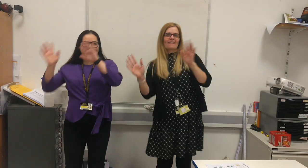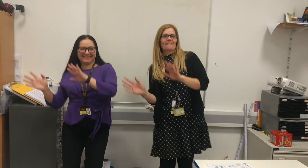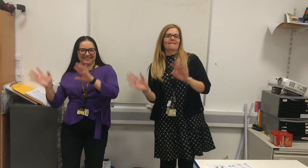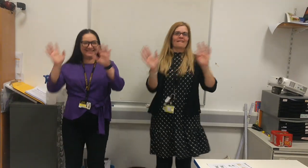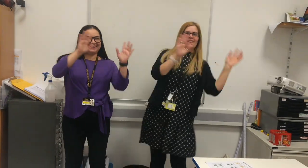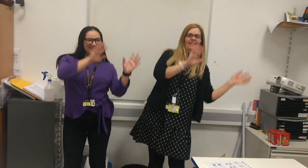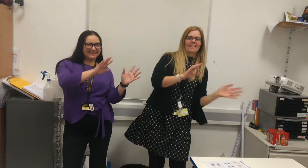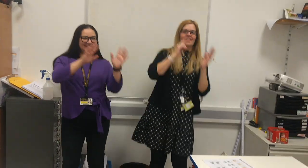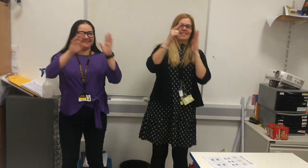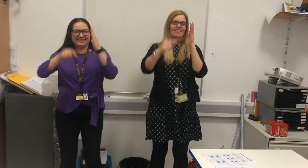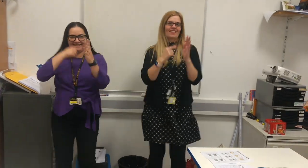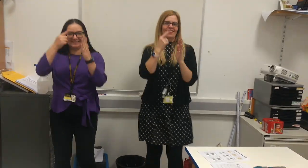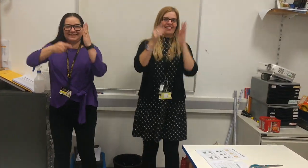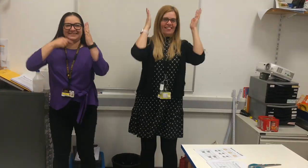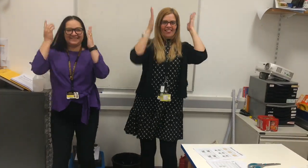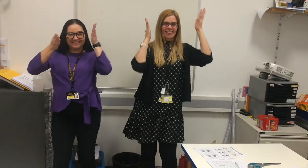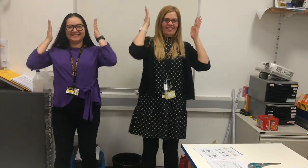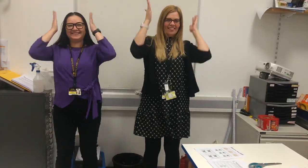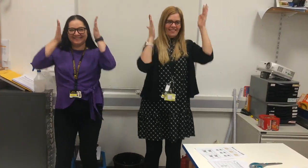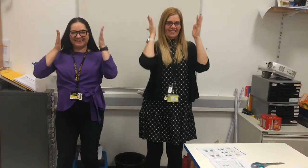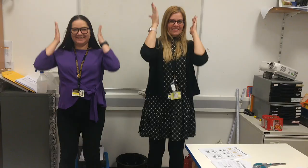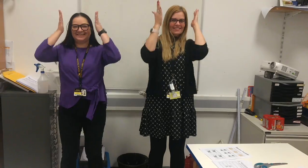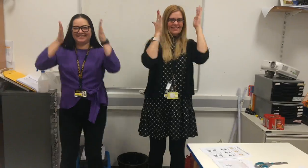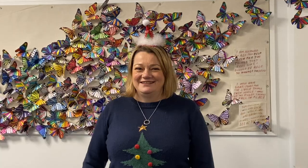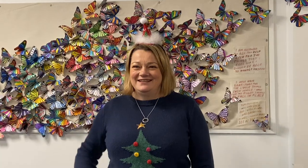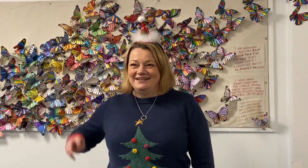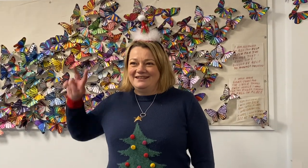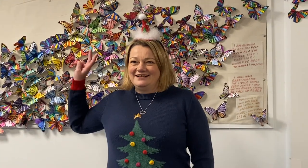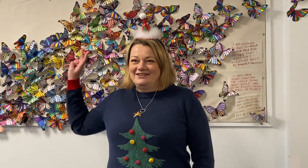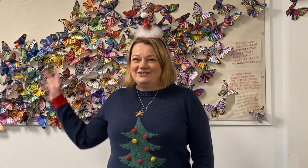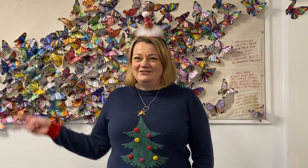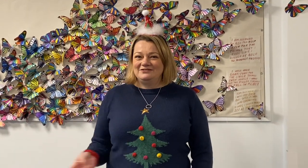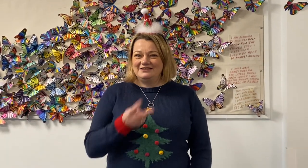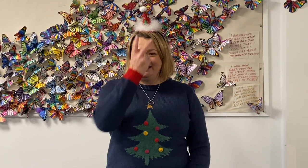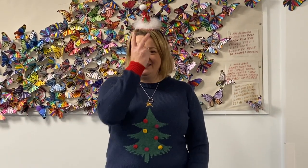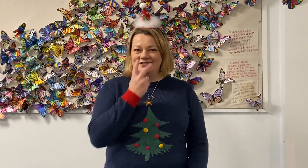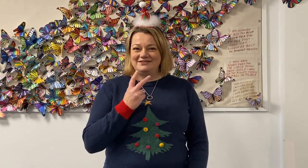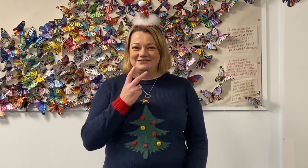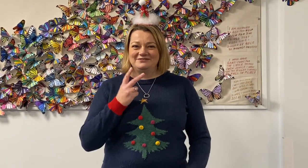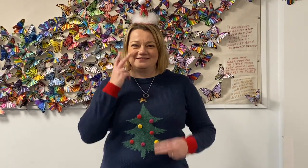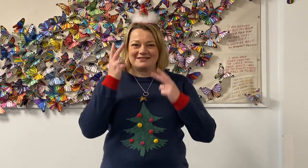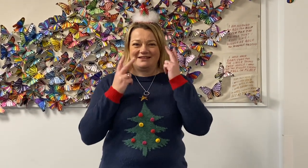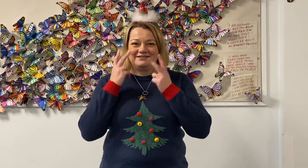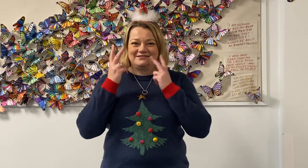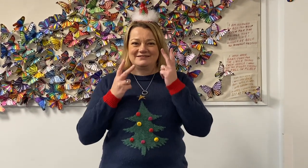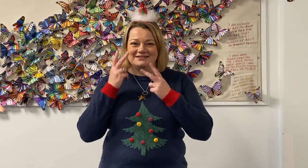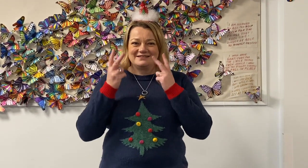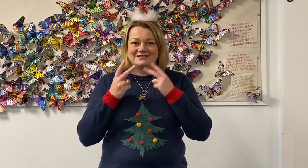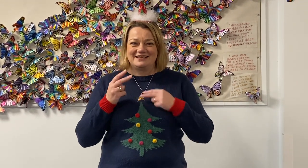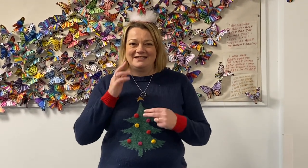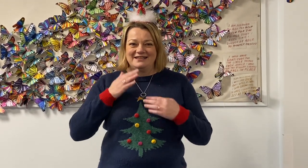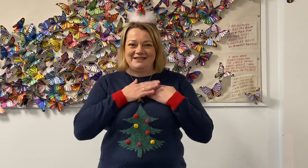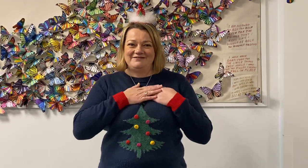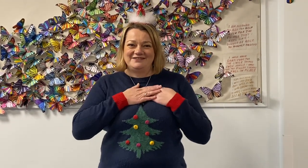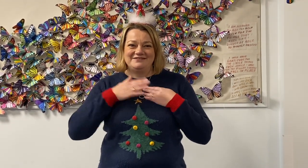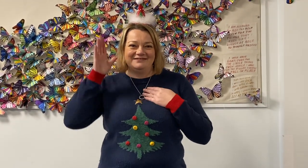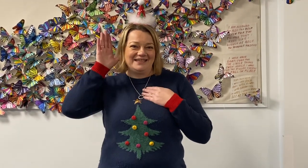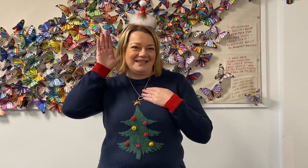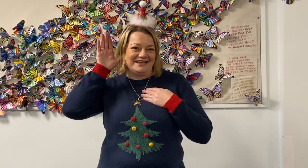is swaying, records play All the old songs we love to hear